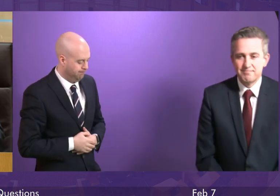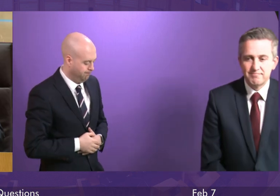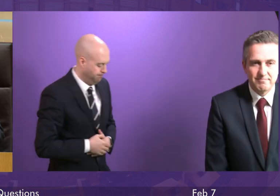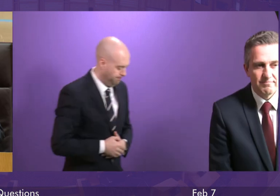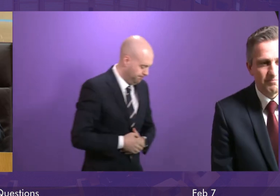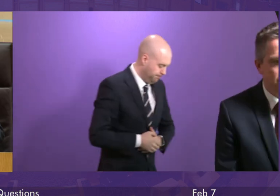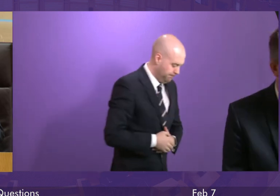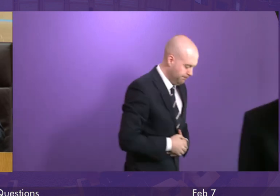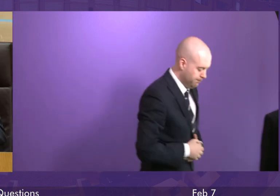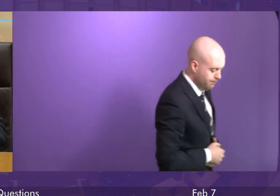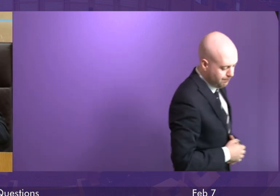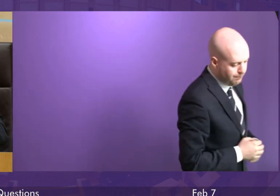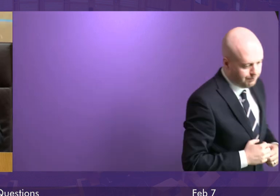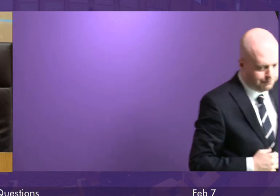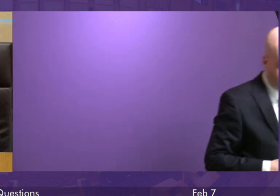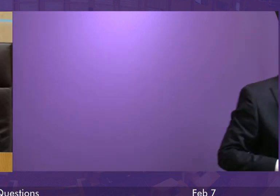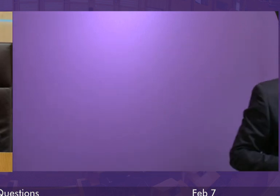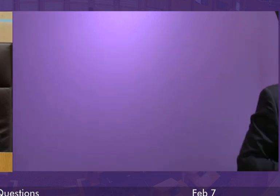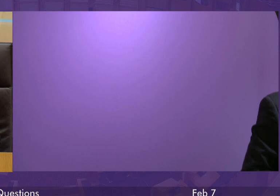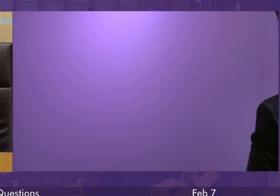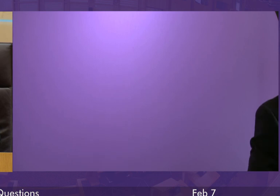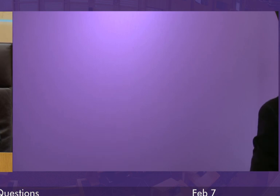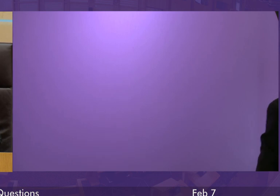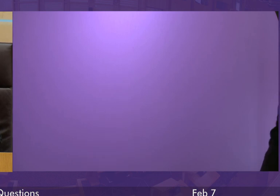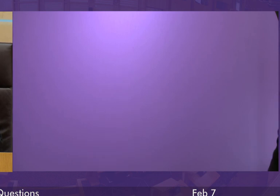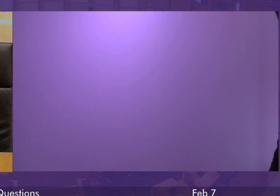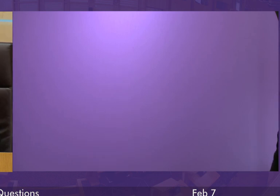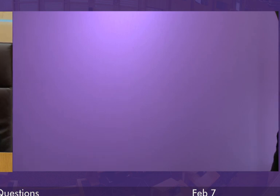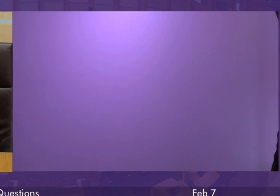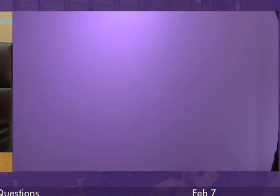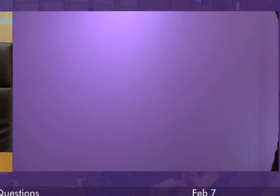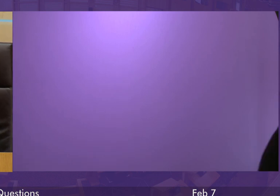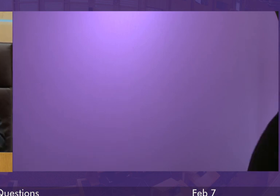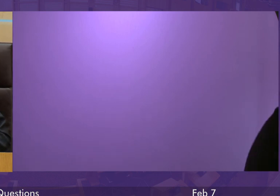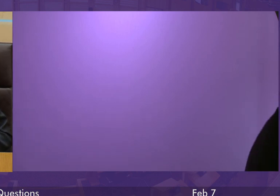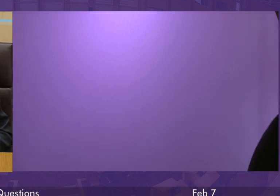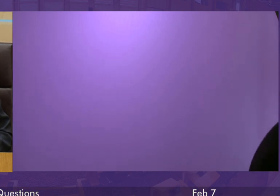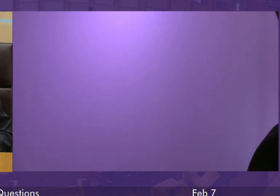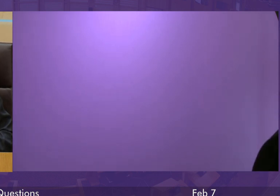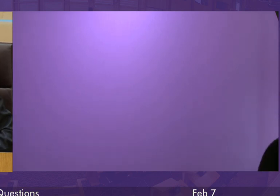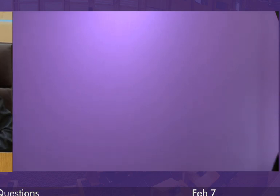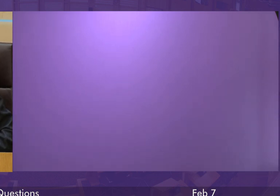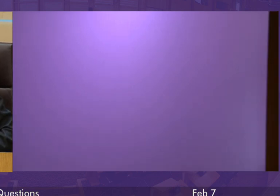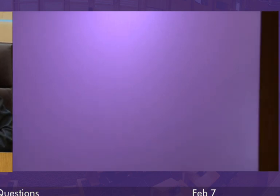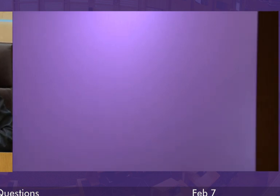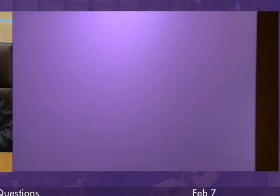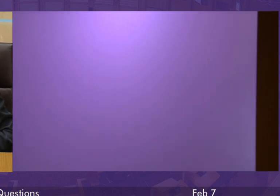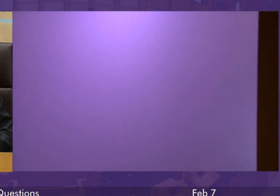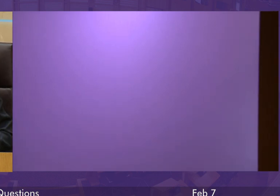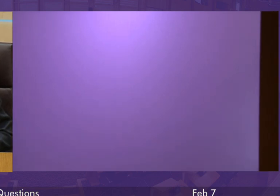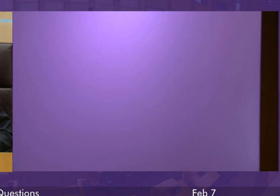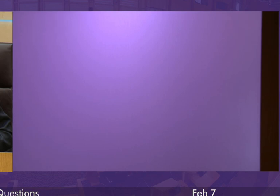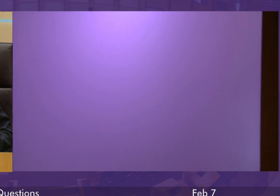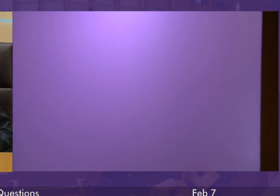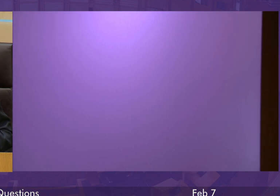name of Willie Coffey on congratulations to Kilmarnock FC on its 150th anniversary We'll just take a few moments for, in